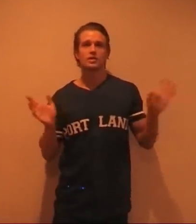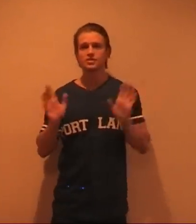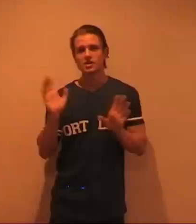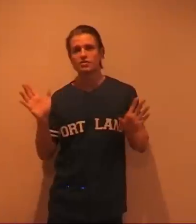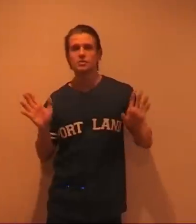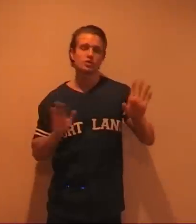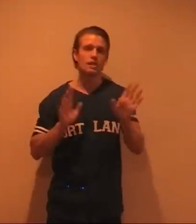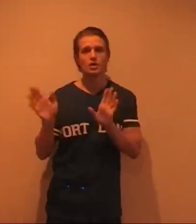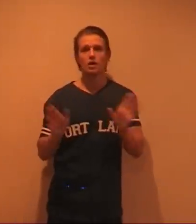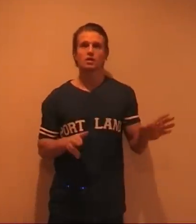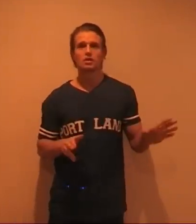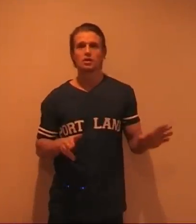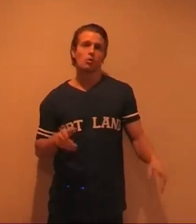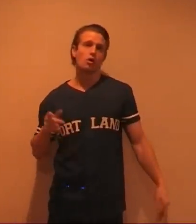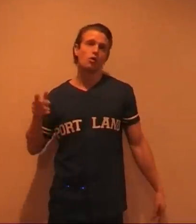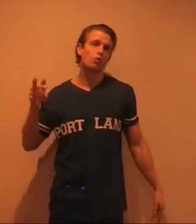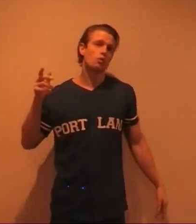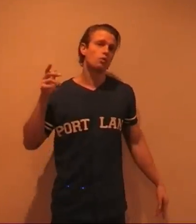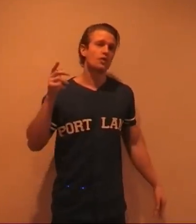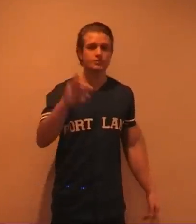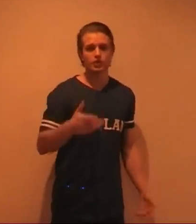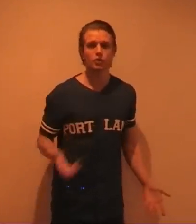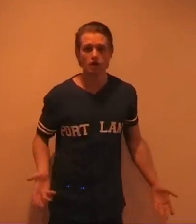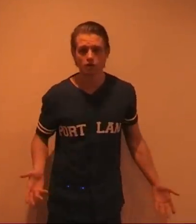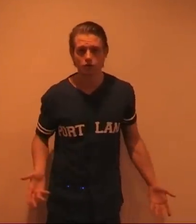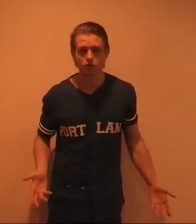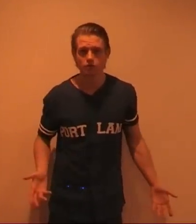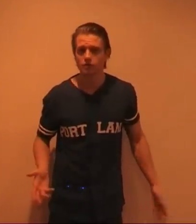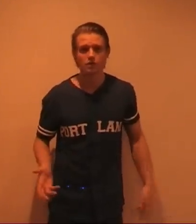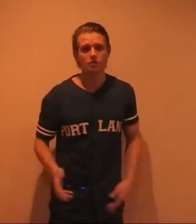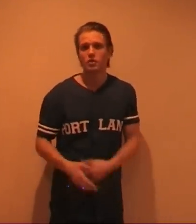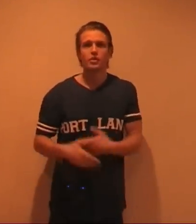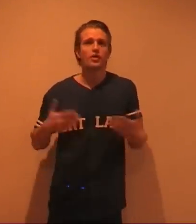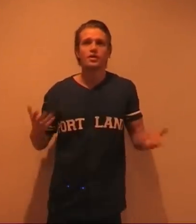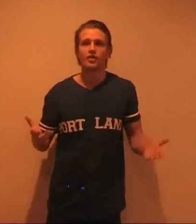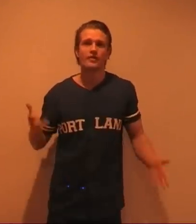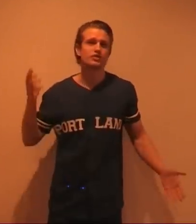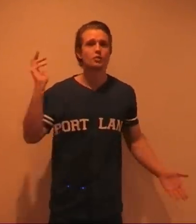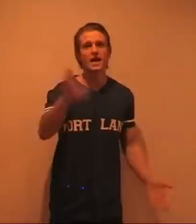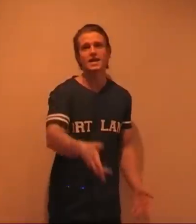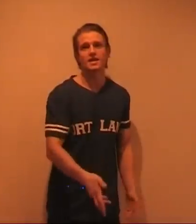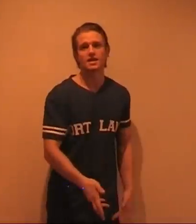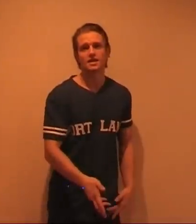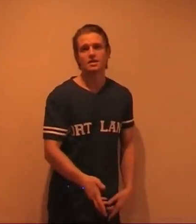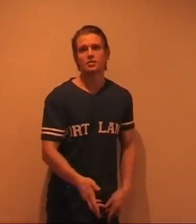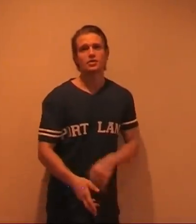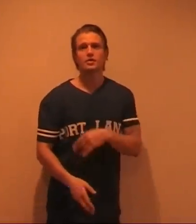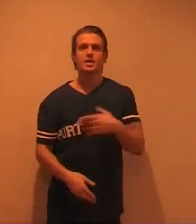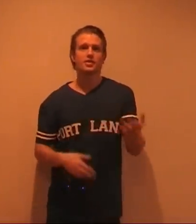need skin creams I'm young. Well that's because you're young dude. When you're thirty five it's too late. When you hit your